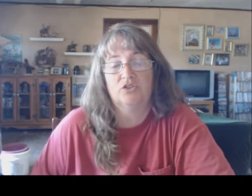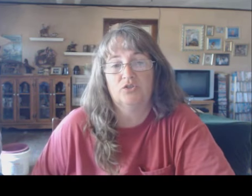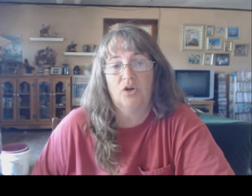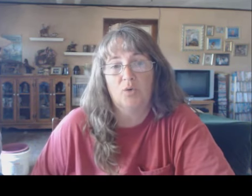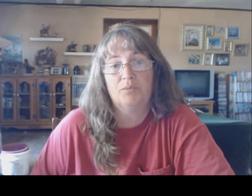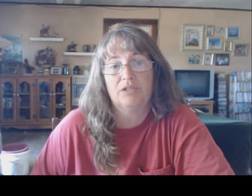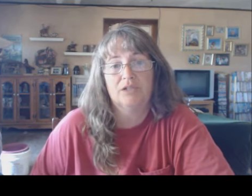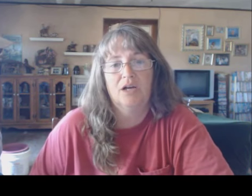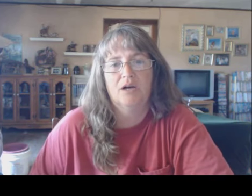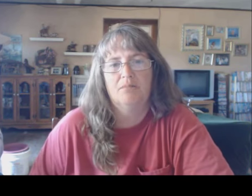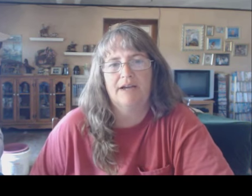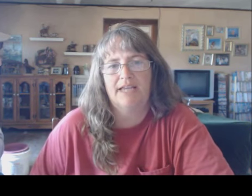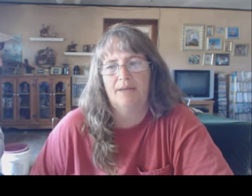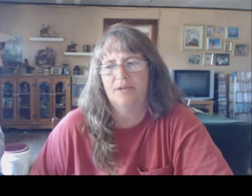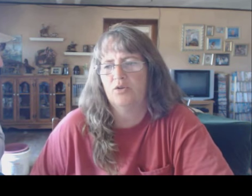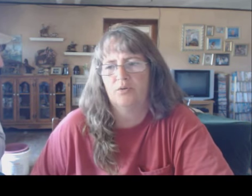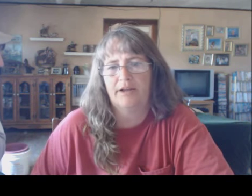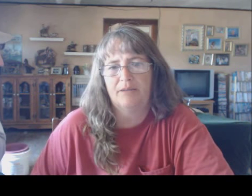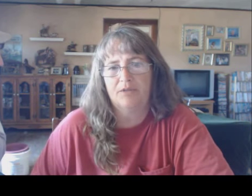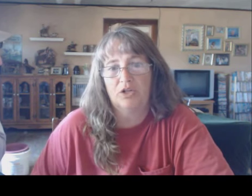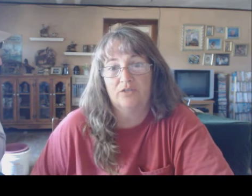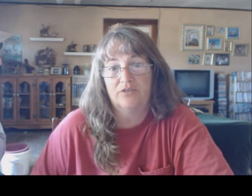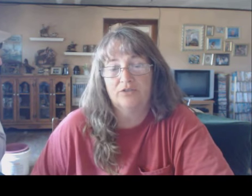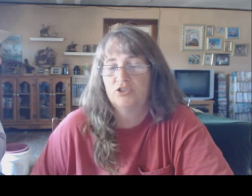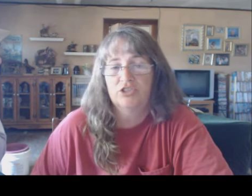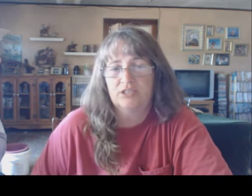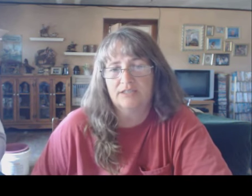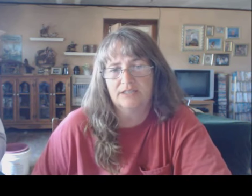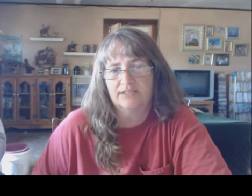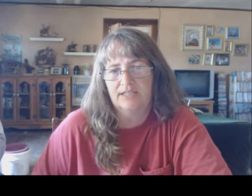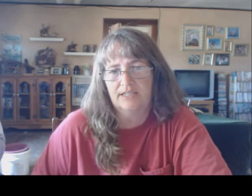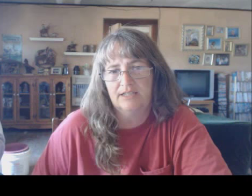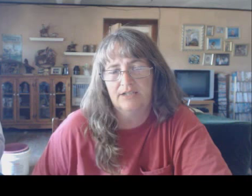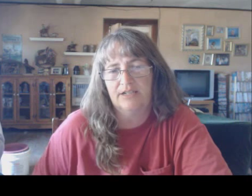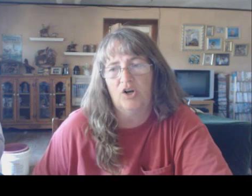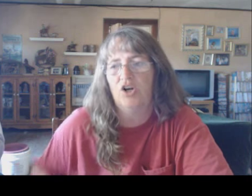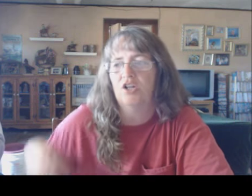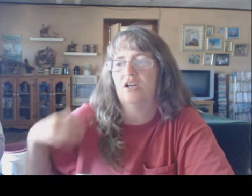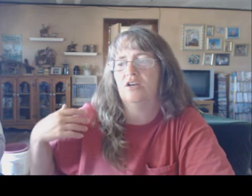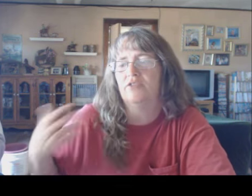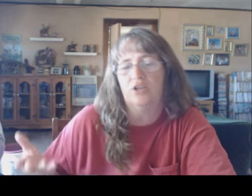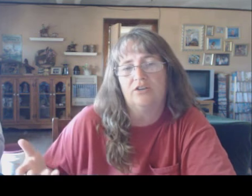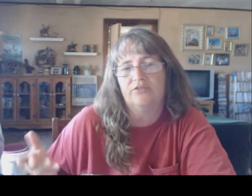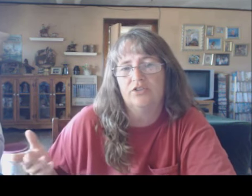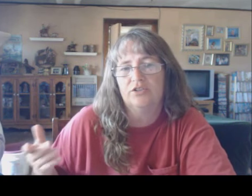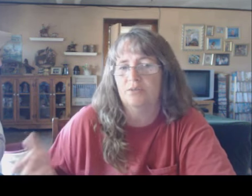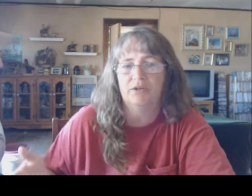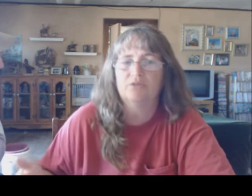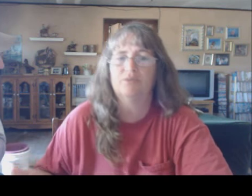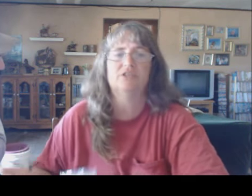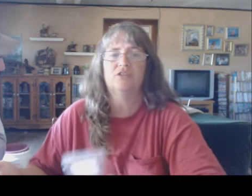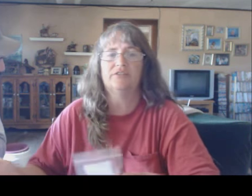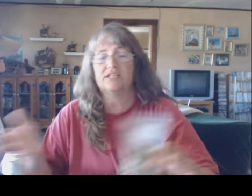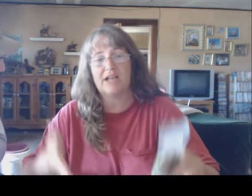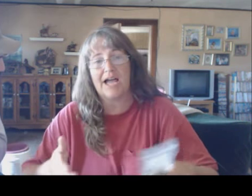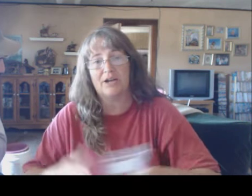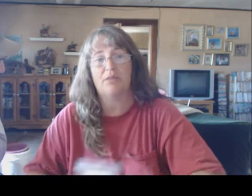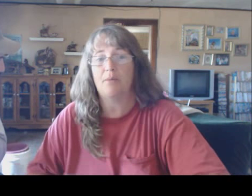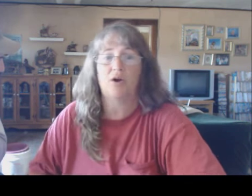learned to open my cabinet door where I keep the dog food. So she's constantly getting in there and all of the dog food and the milk, plates and everything is now out on the